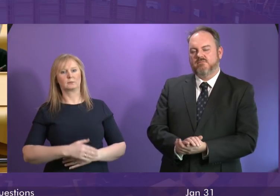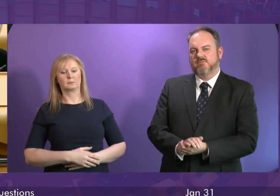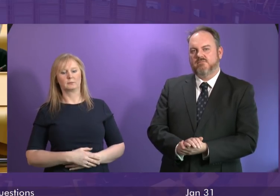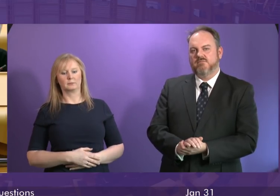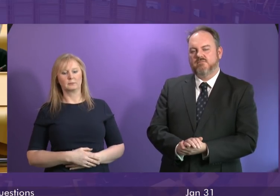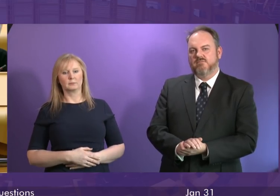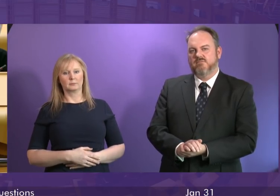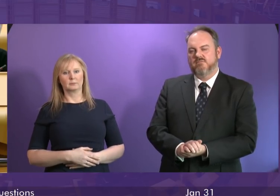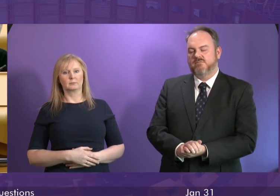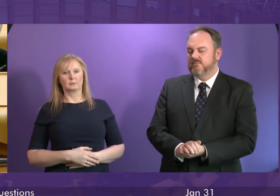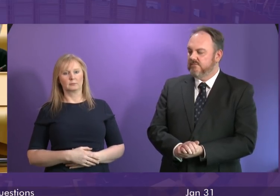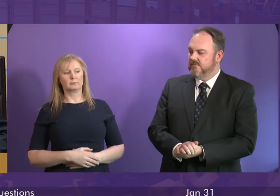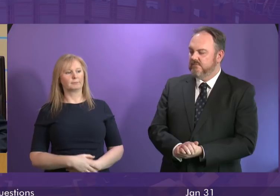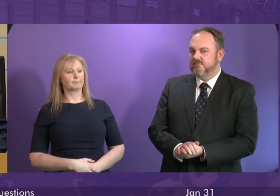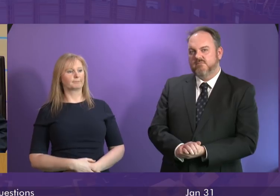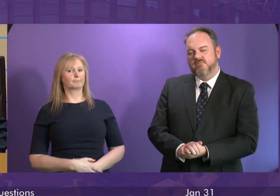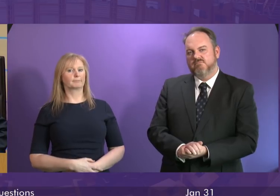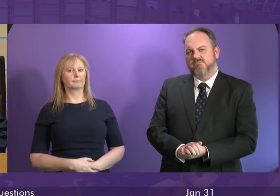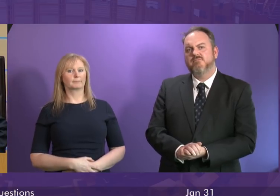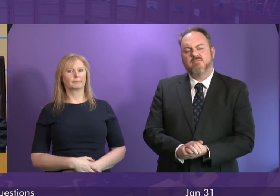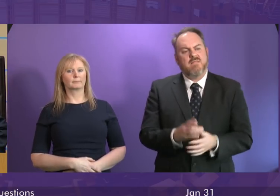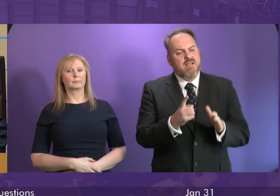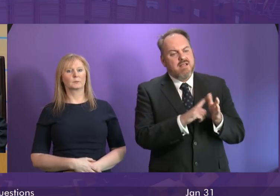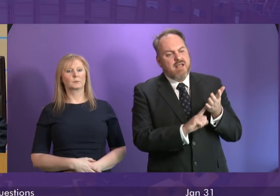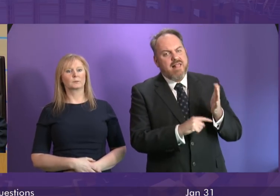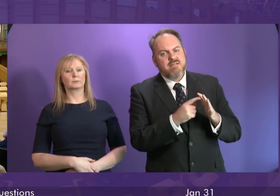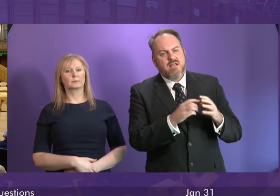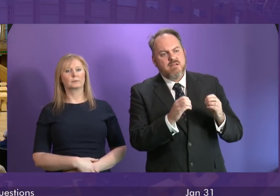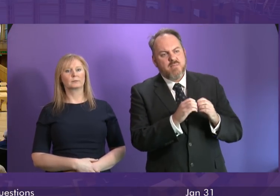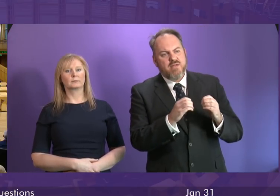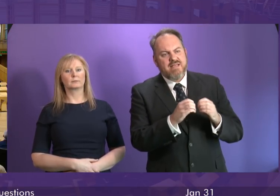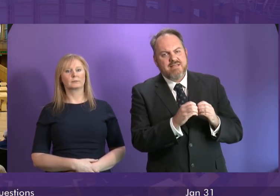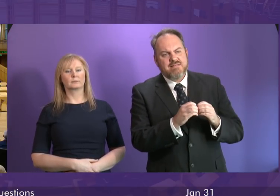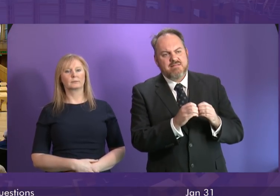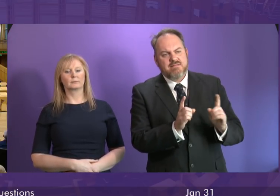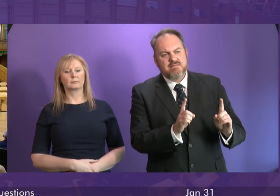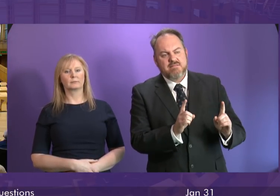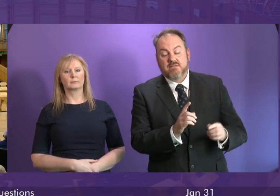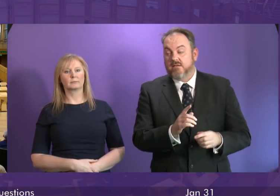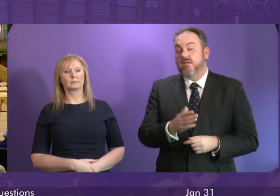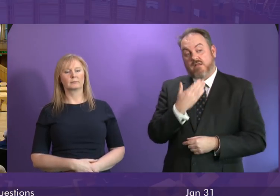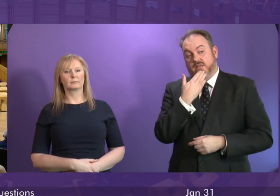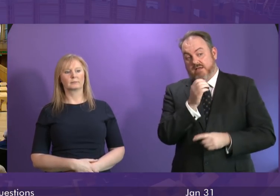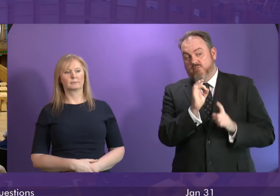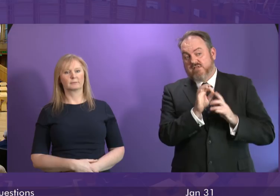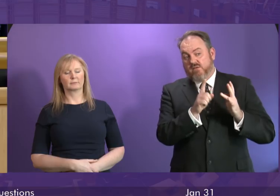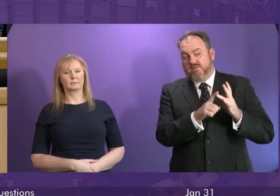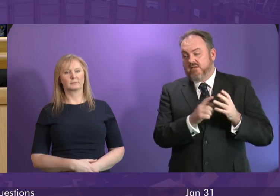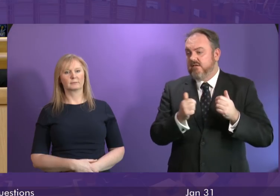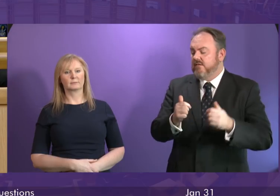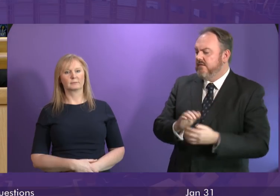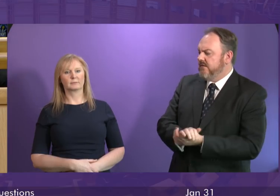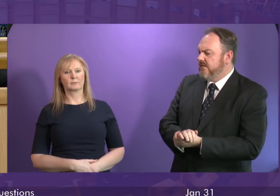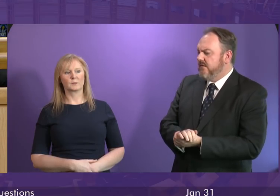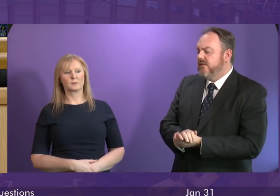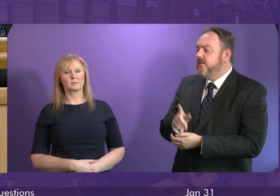the Scottish Government and our agencies could take Alexander Burnett to be followed by Paulie McNeill thank you presiding officer now I'm